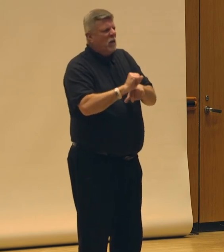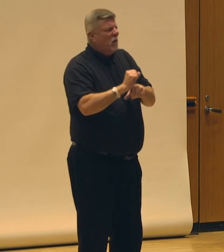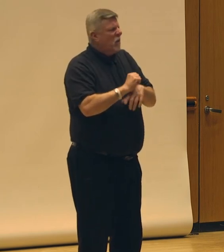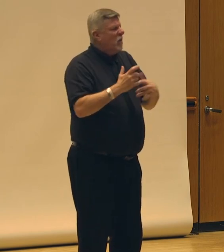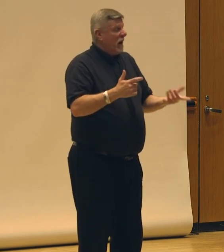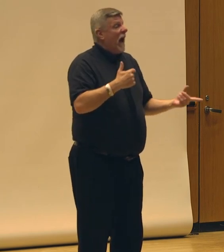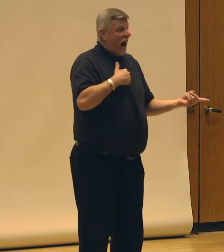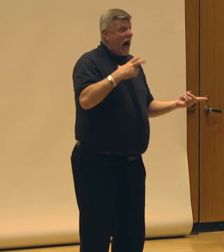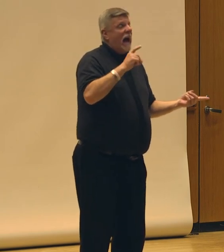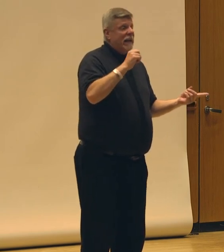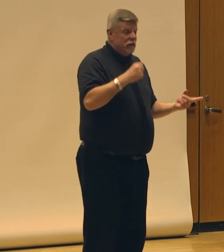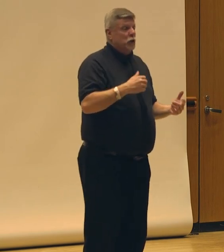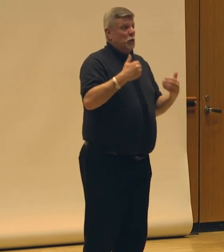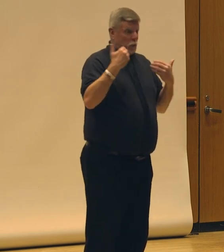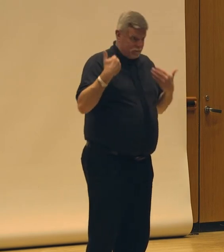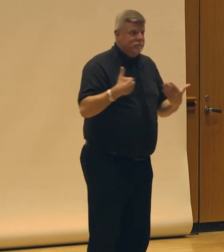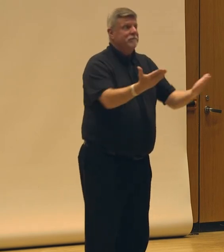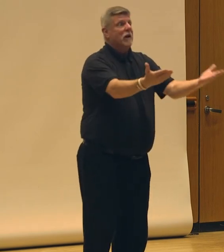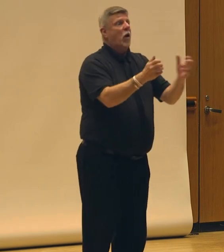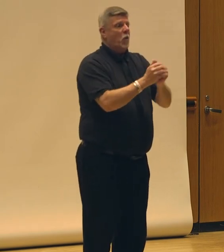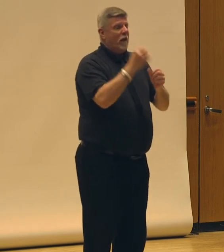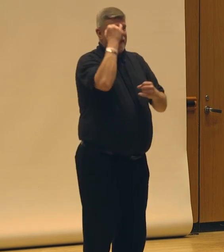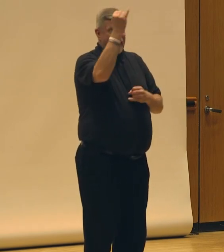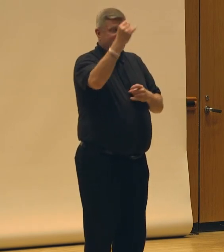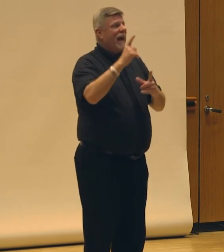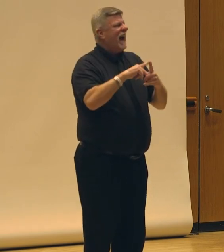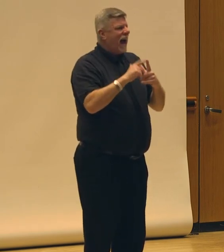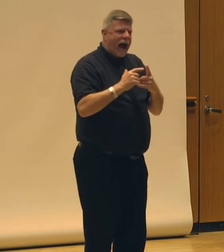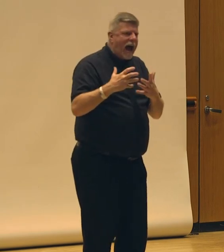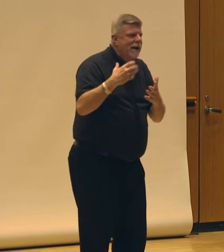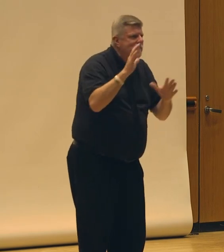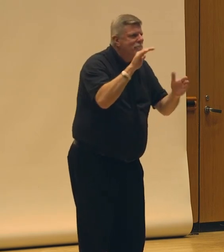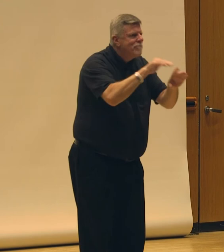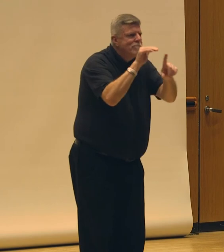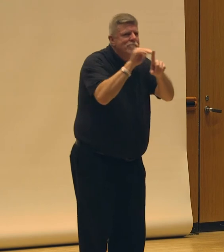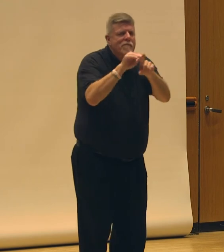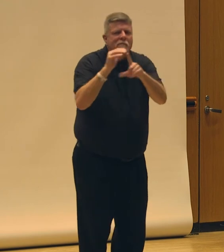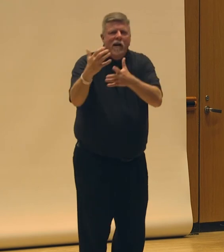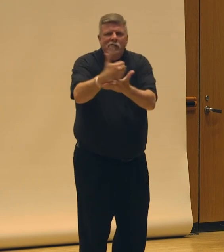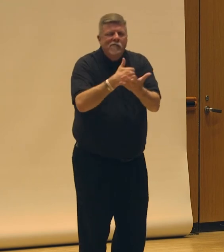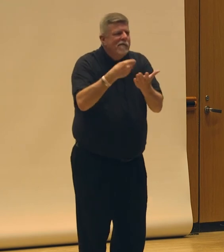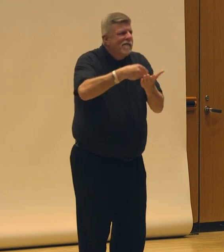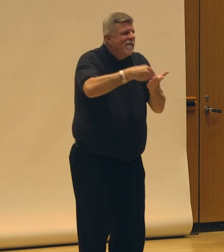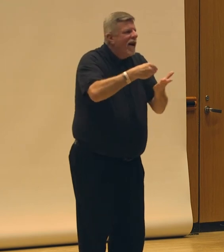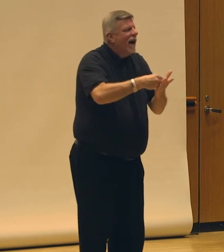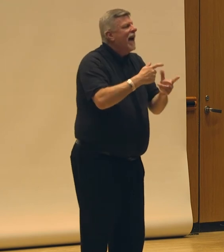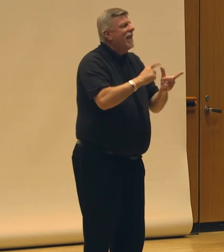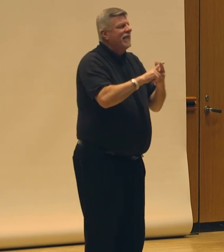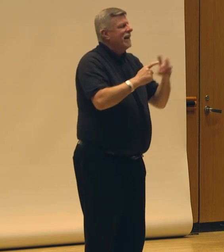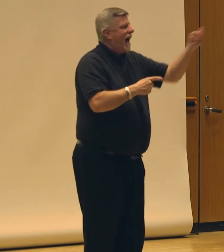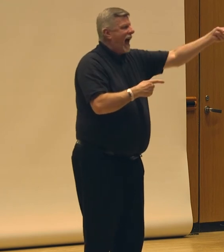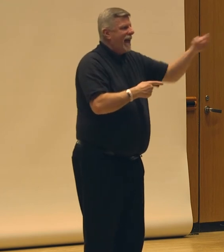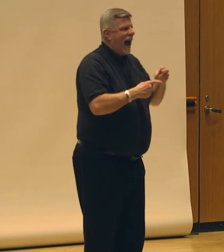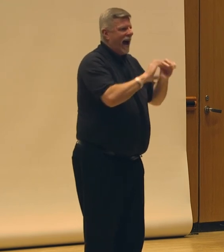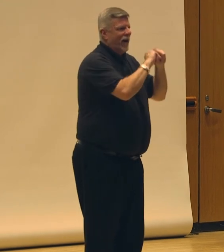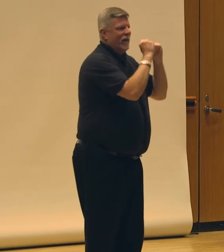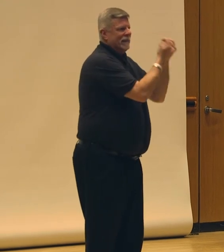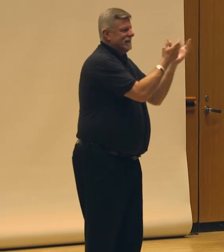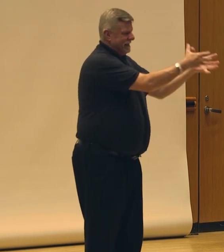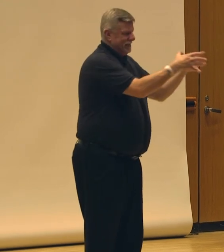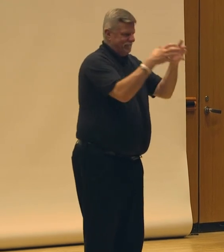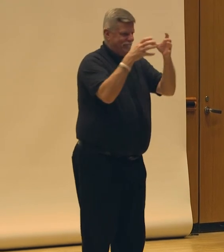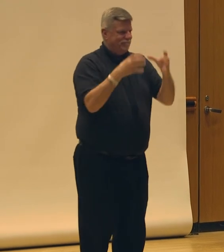I do come in with the idea, I do the fundraising, and I hire a team. So there is, like, a lot of